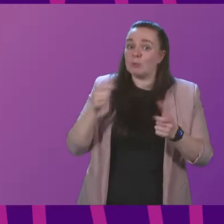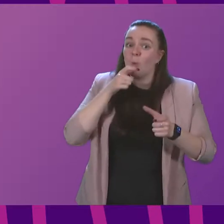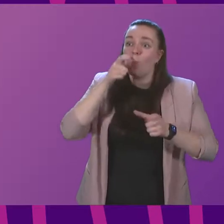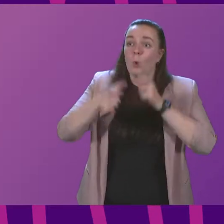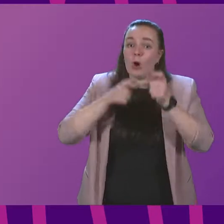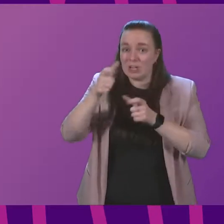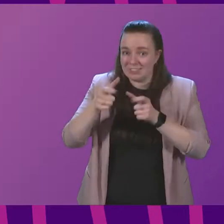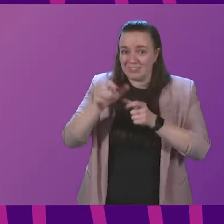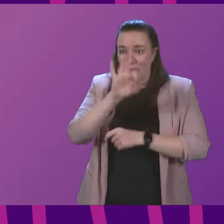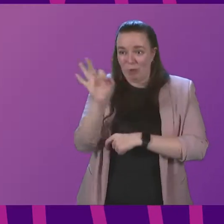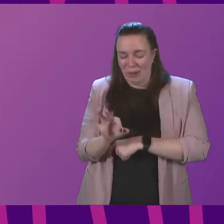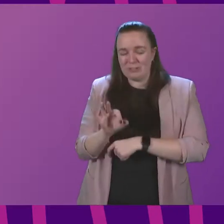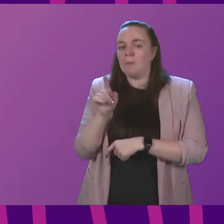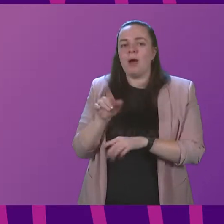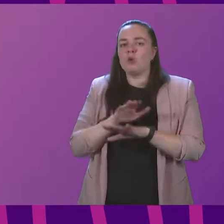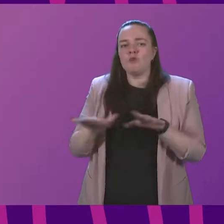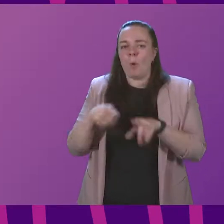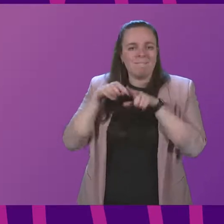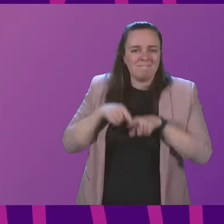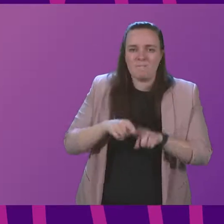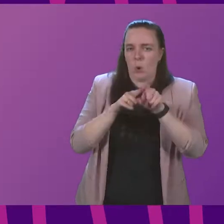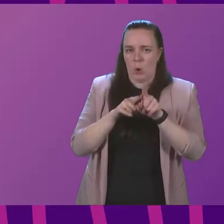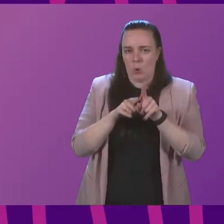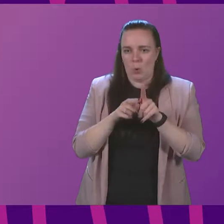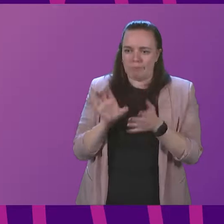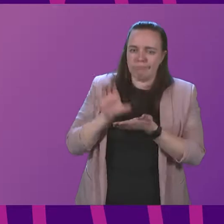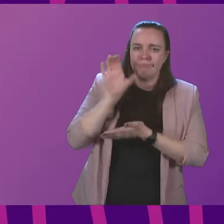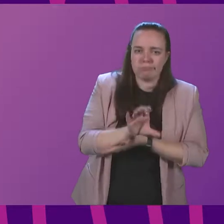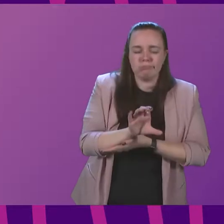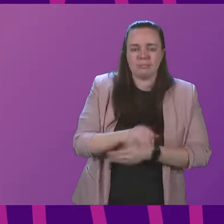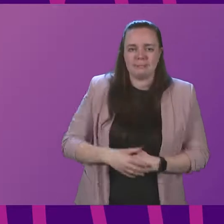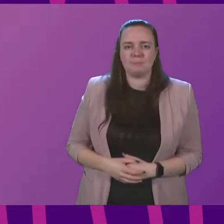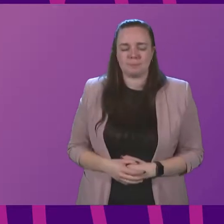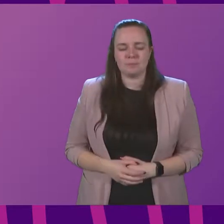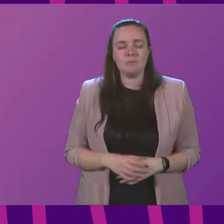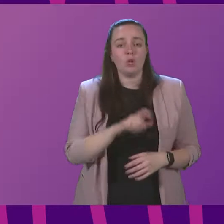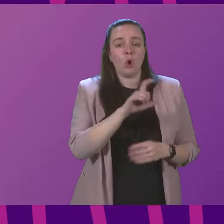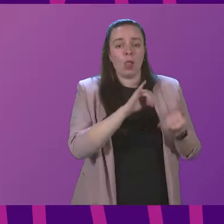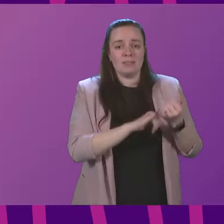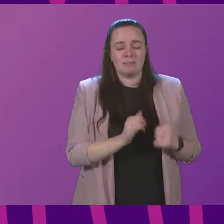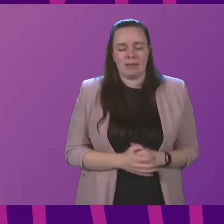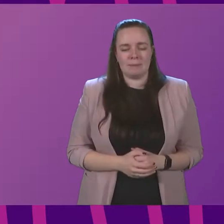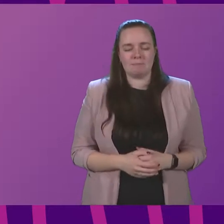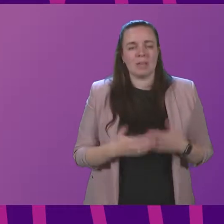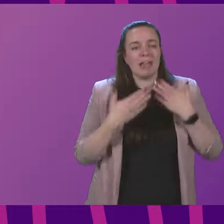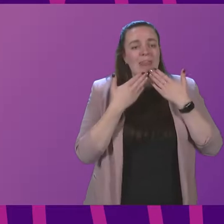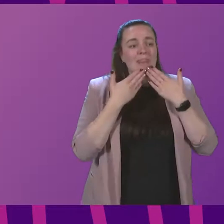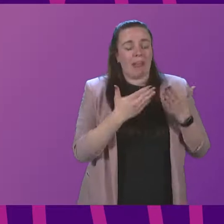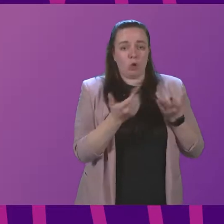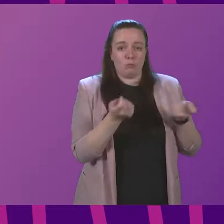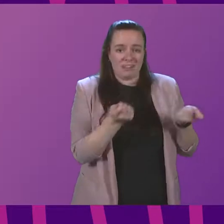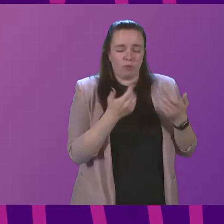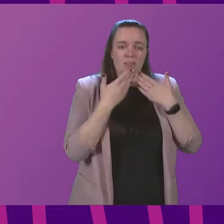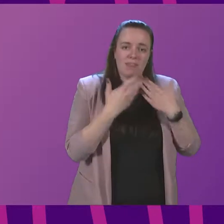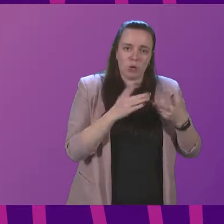these questions, but not very good at following up with substance as a consequence. Colin Smith. Thank you, President Officer, and thank you to the